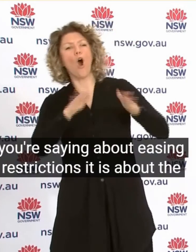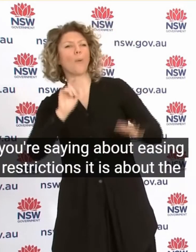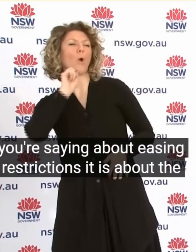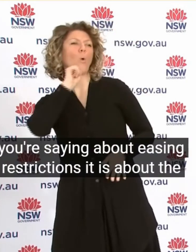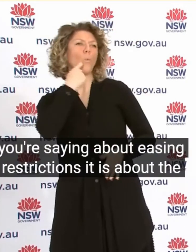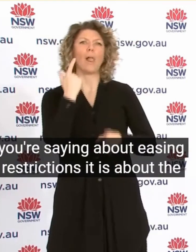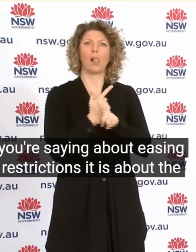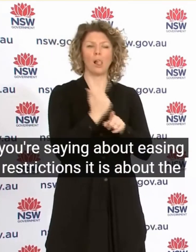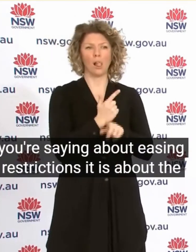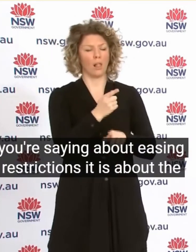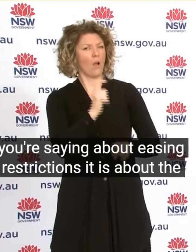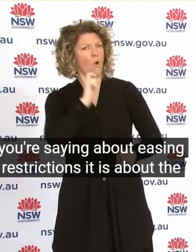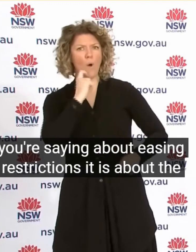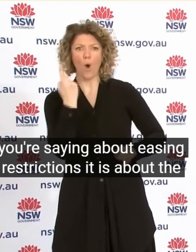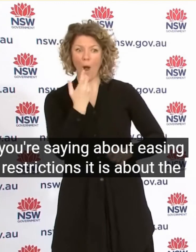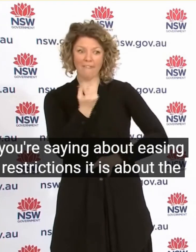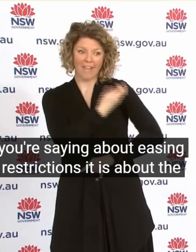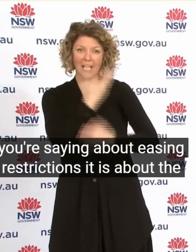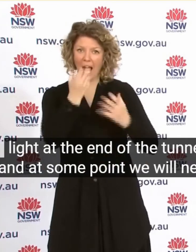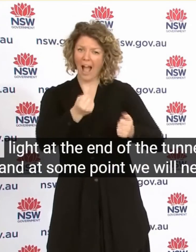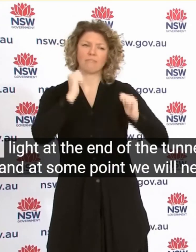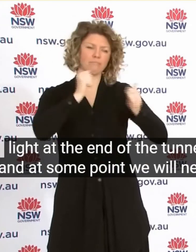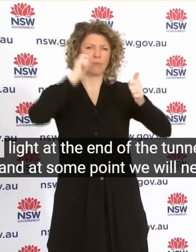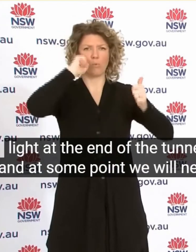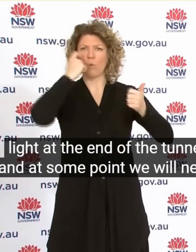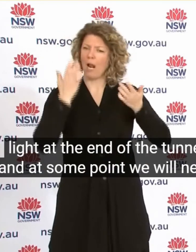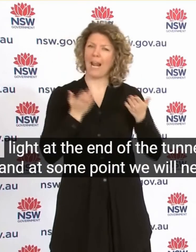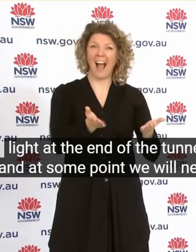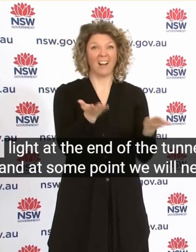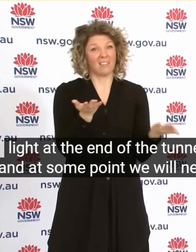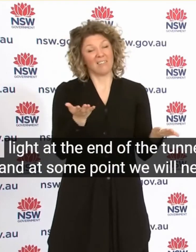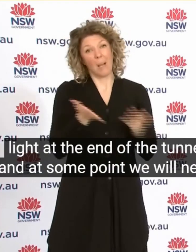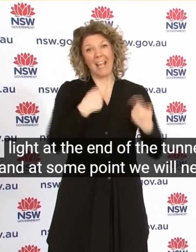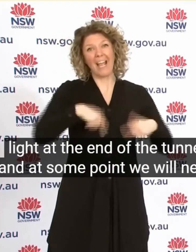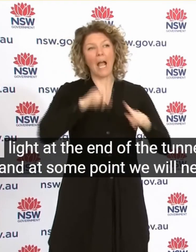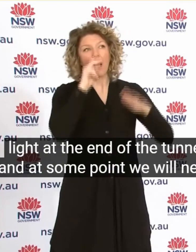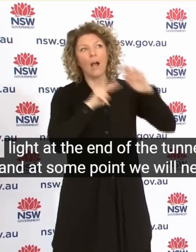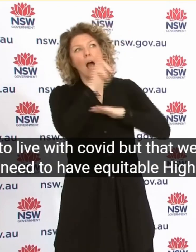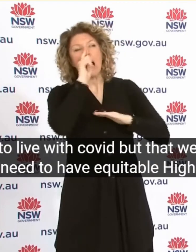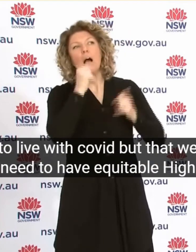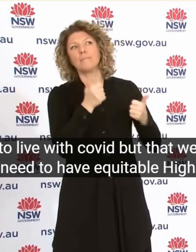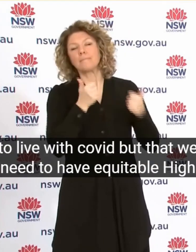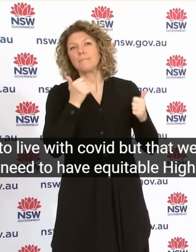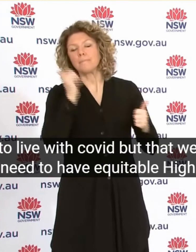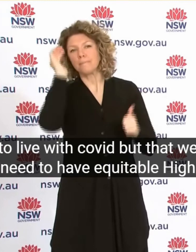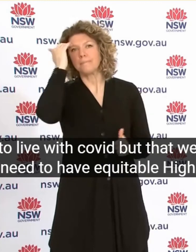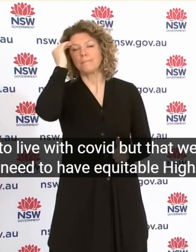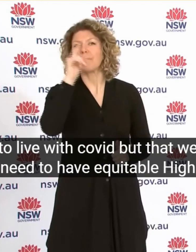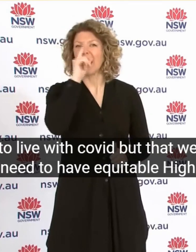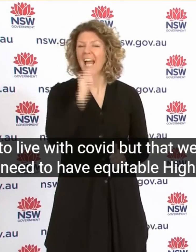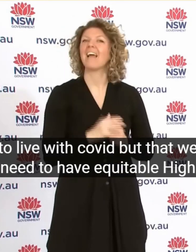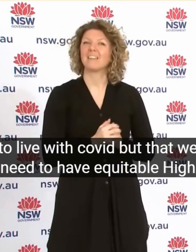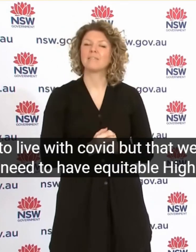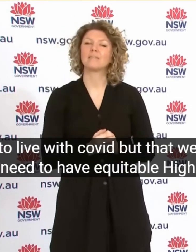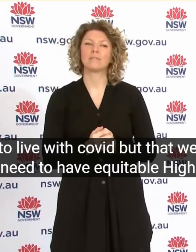Some Point We Will Need To Live With COVID But That We Need To Have Equitable High R